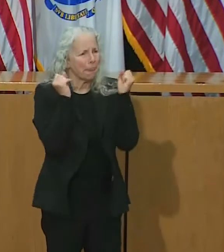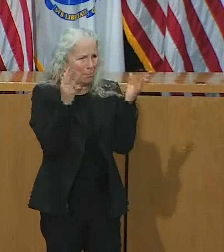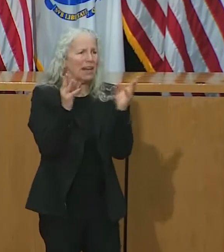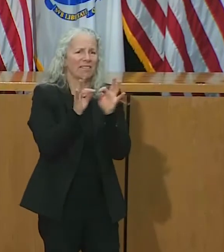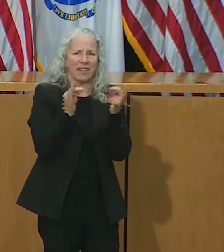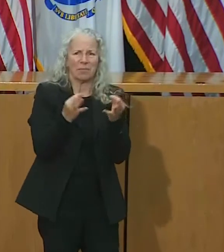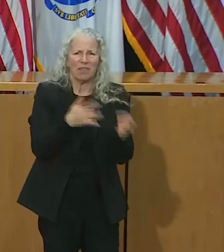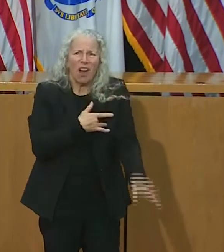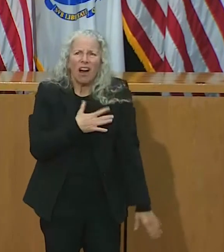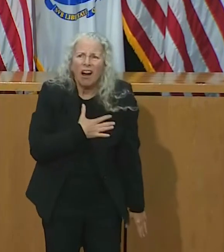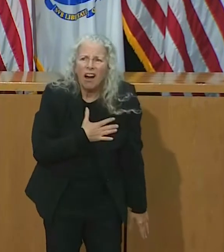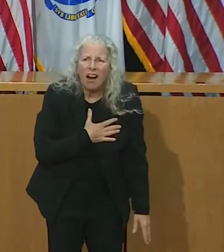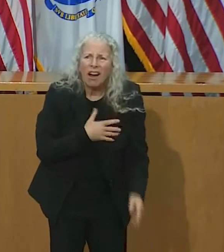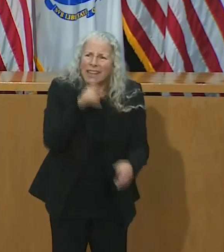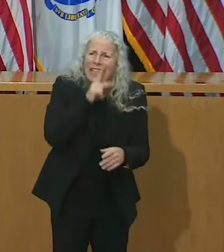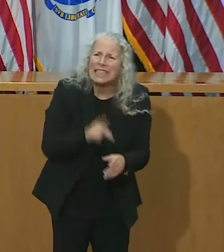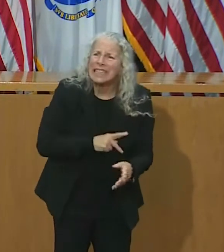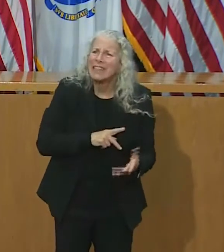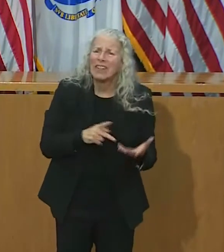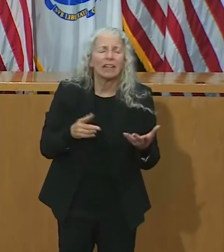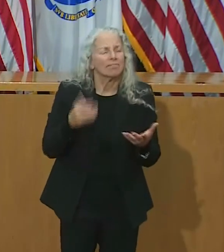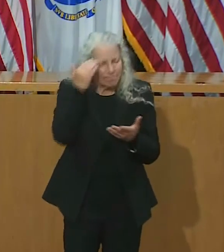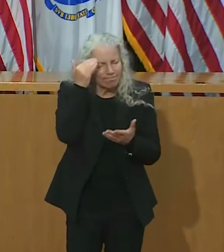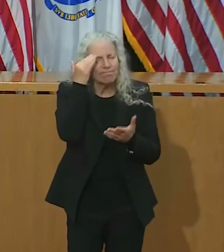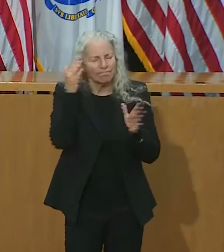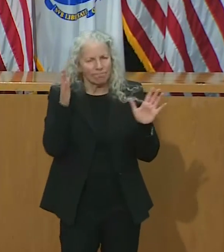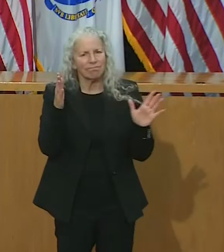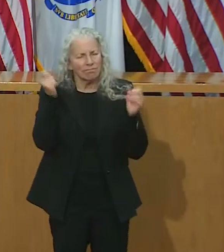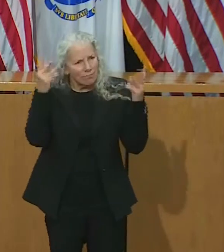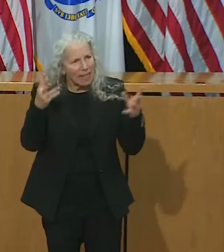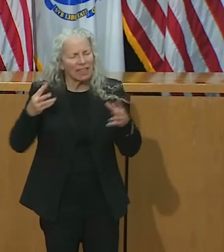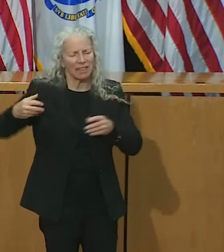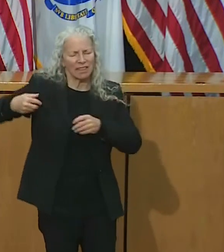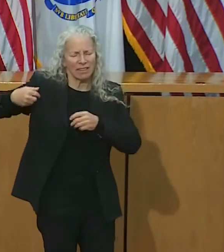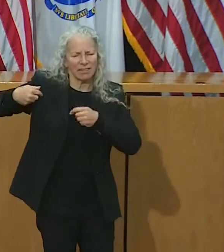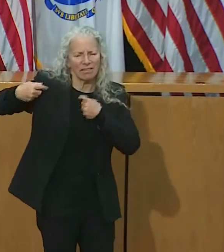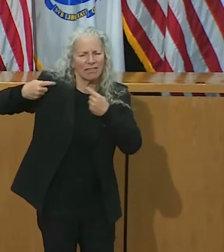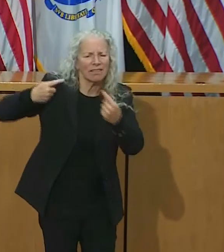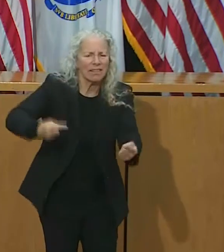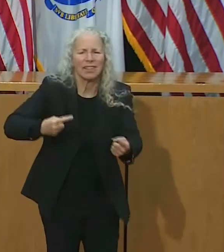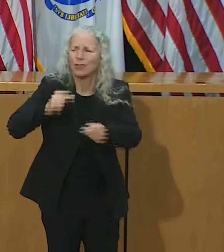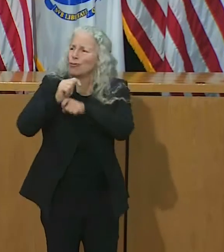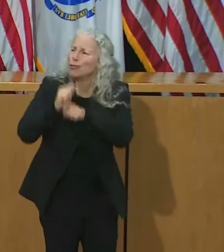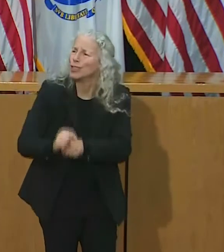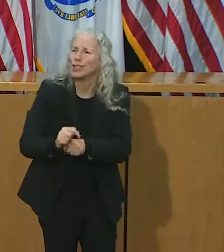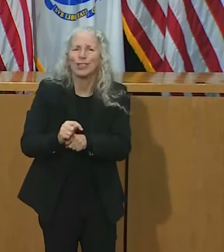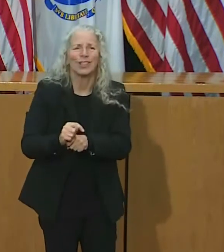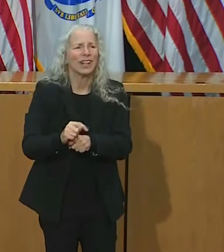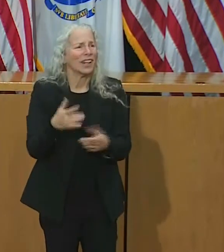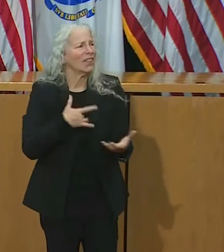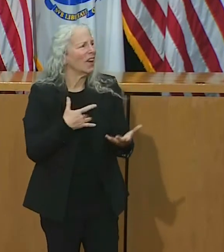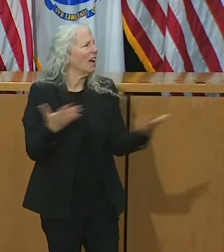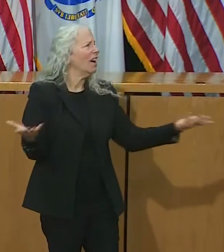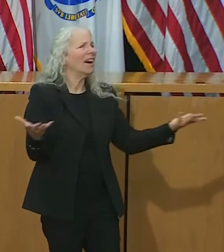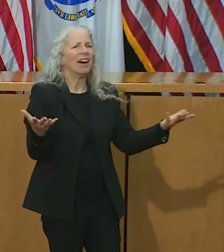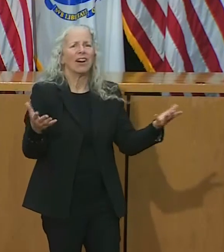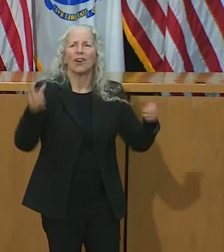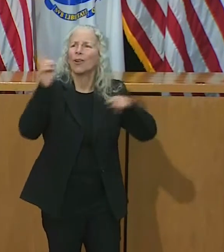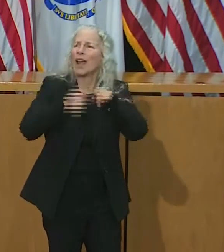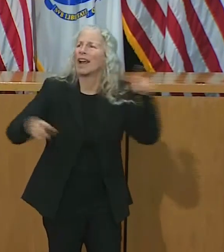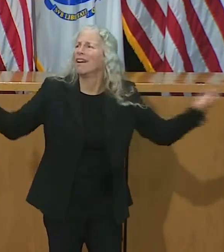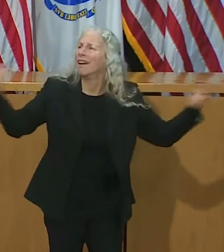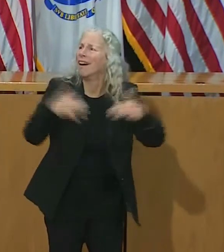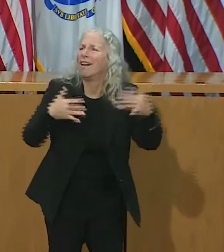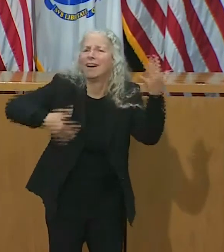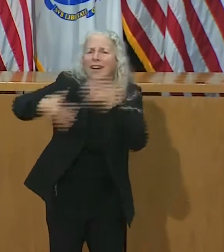state, this guidance dramatically impacts longstanding family traditions and is devoid of human interaction. We have all been missing